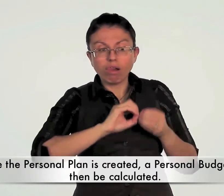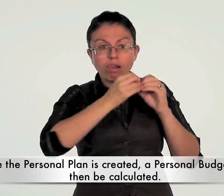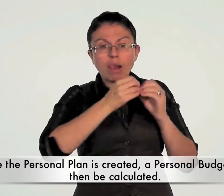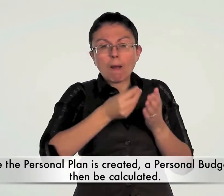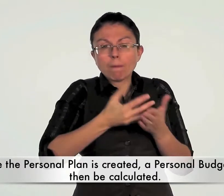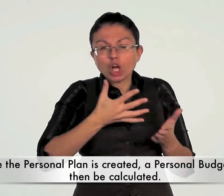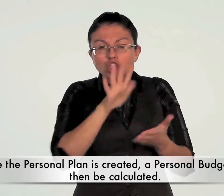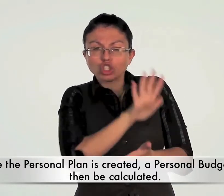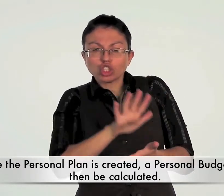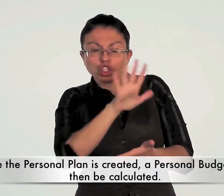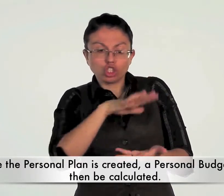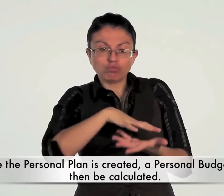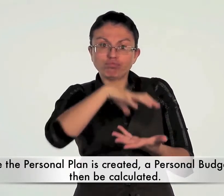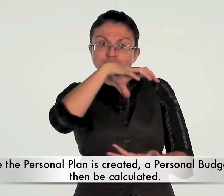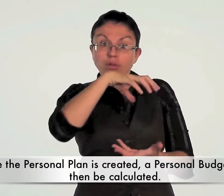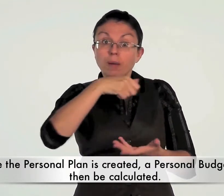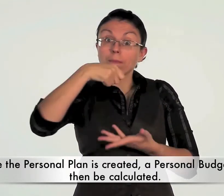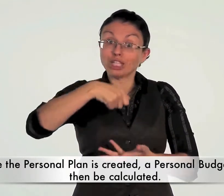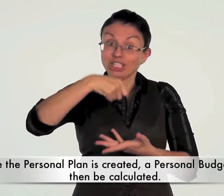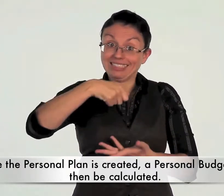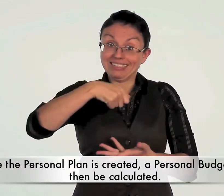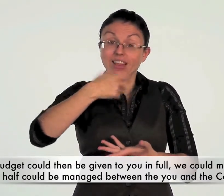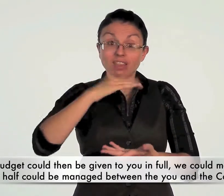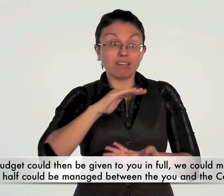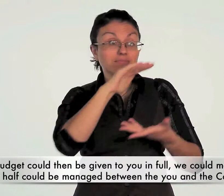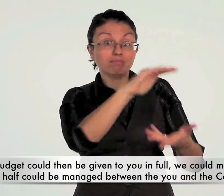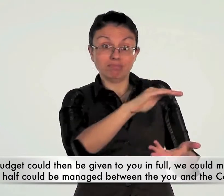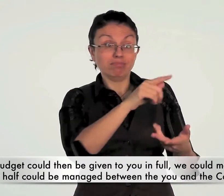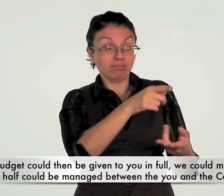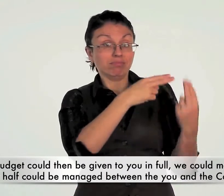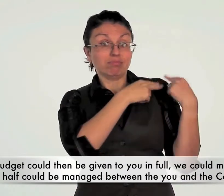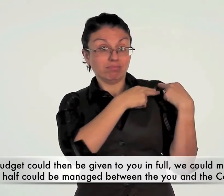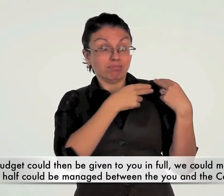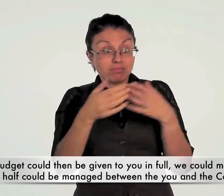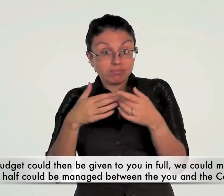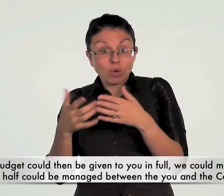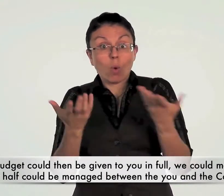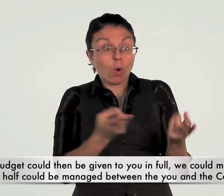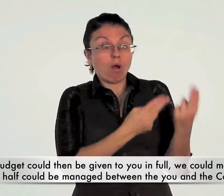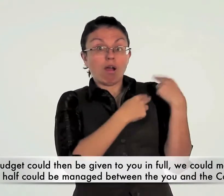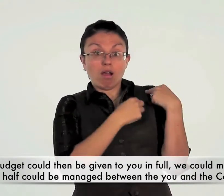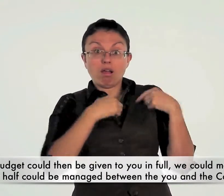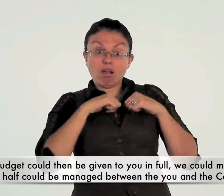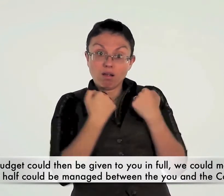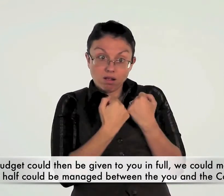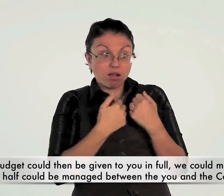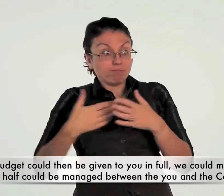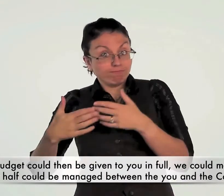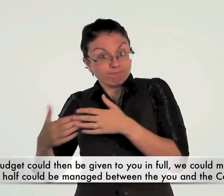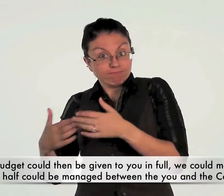created, a personal budget will be calculated. The budget could then be given to you in full, we